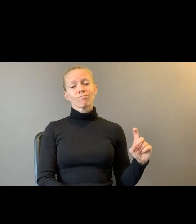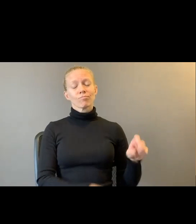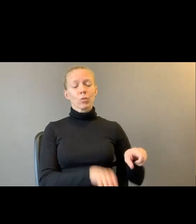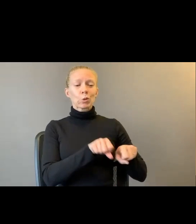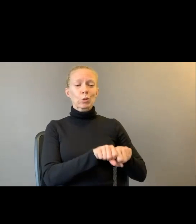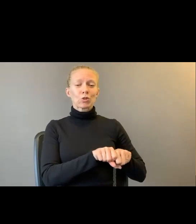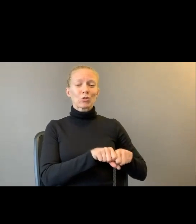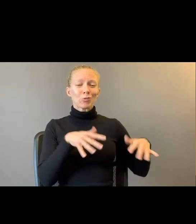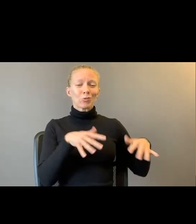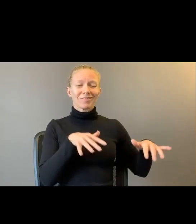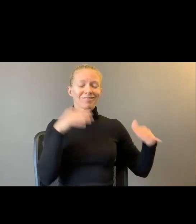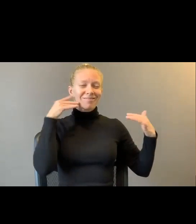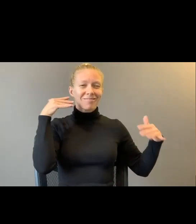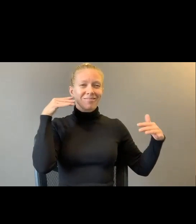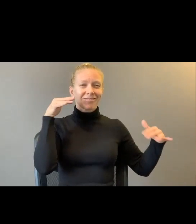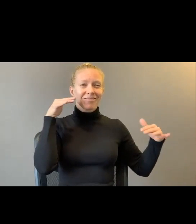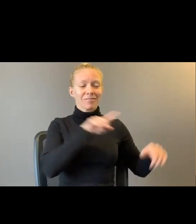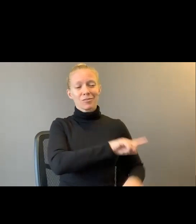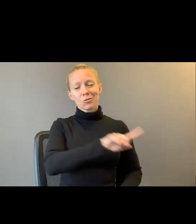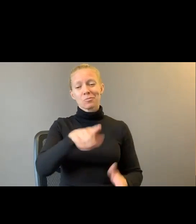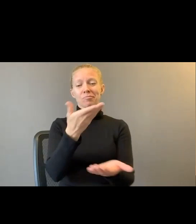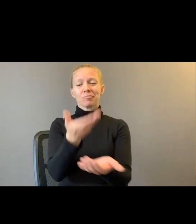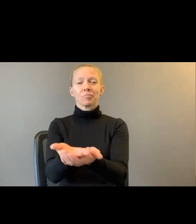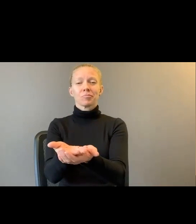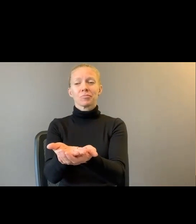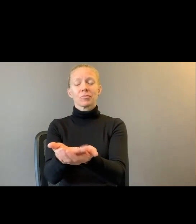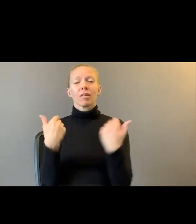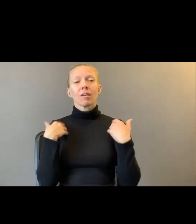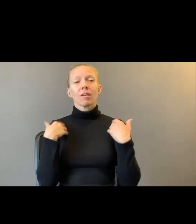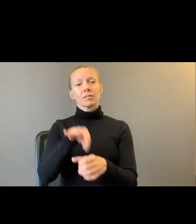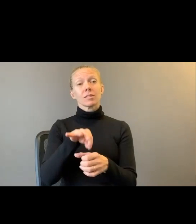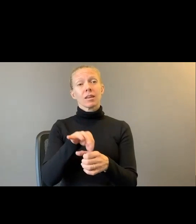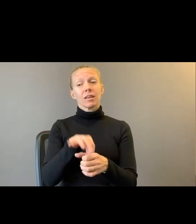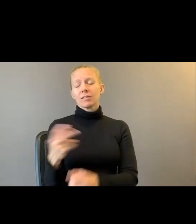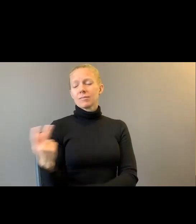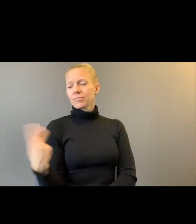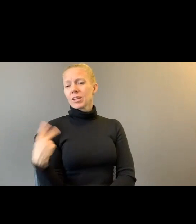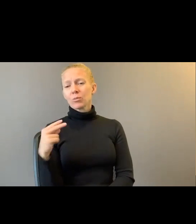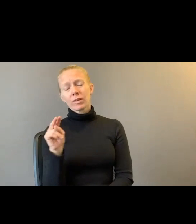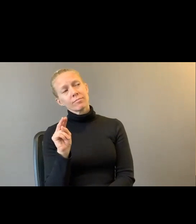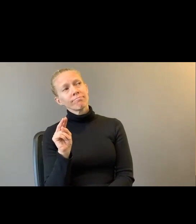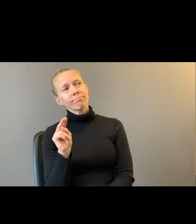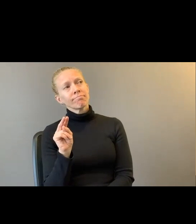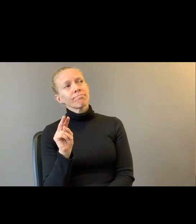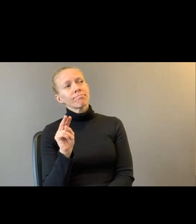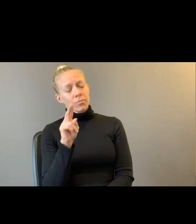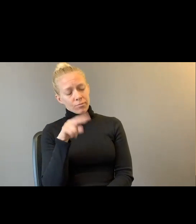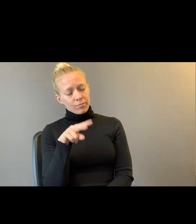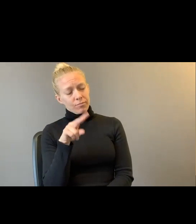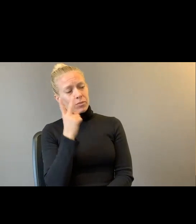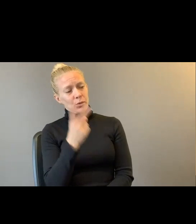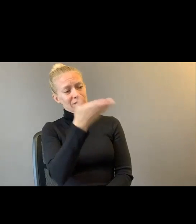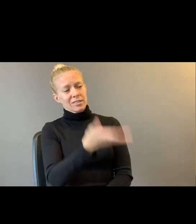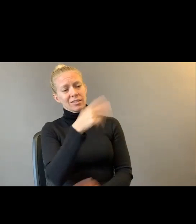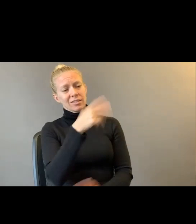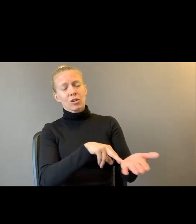with tea. We watch the nurse with eyes that will never remember her face. Thank